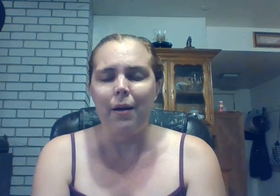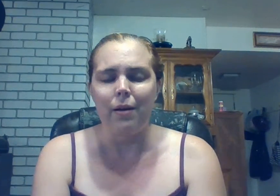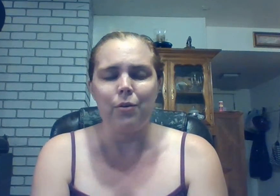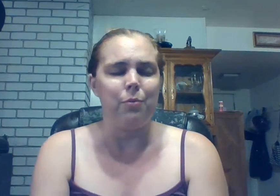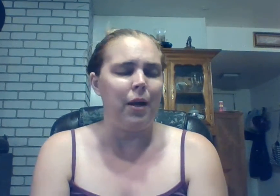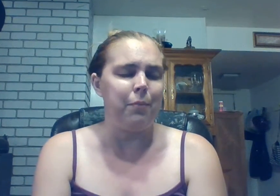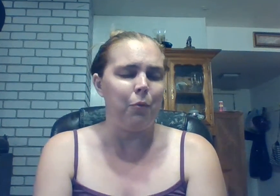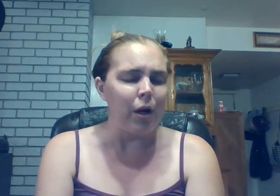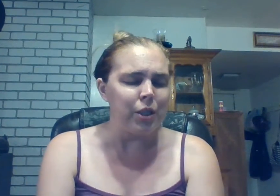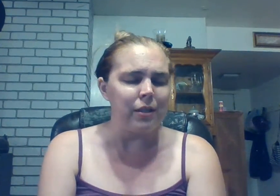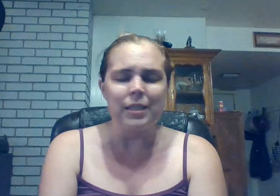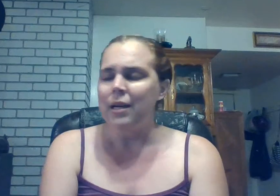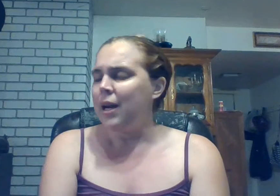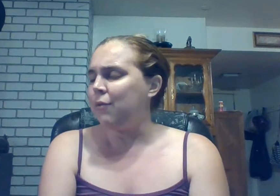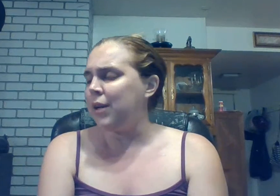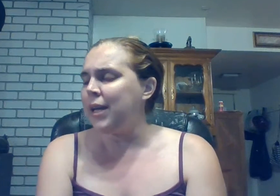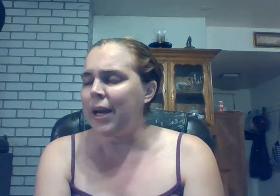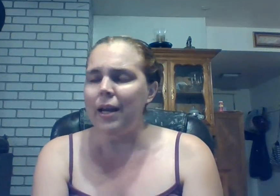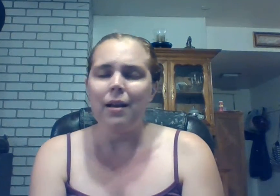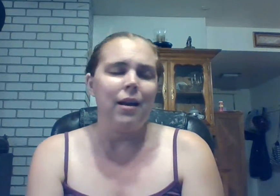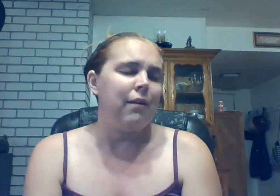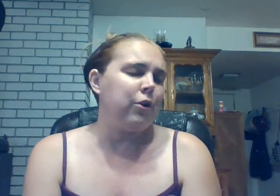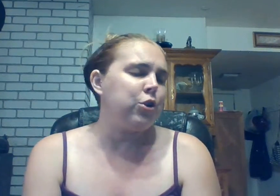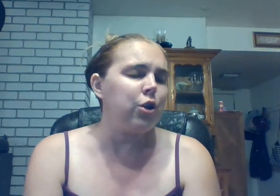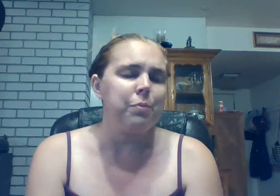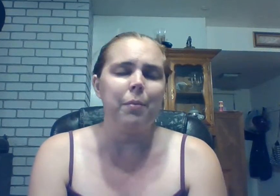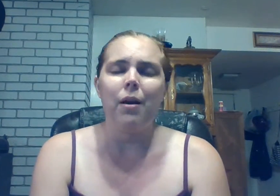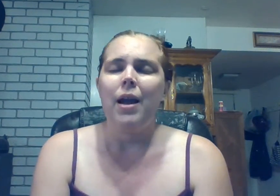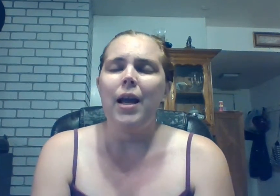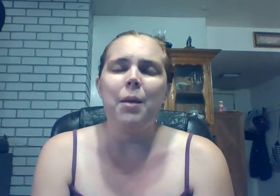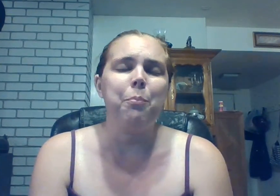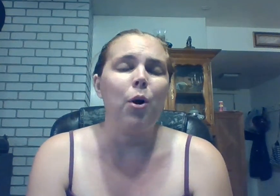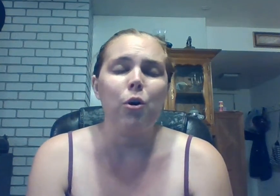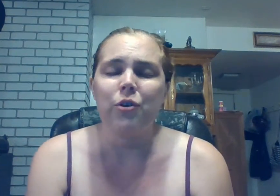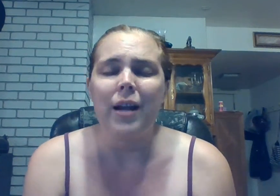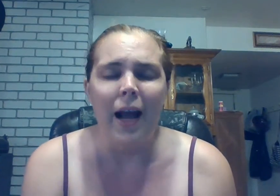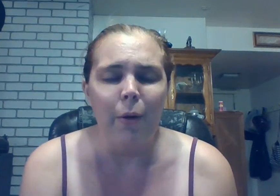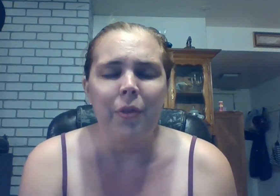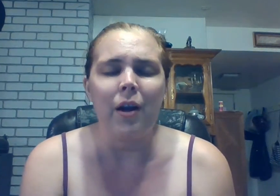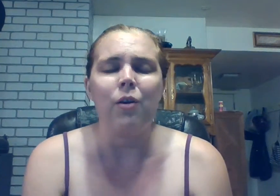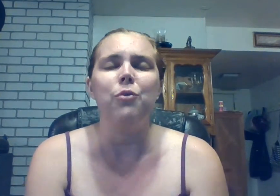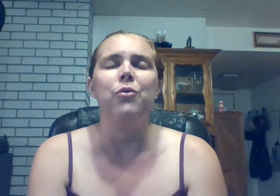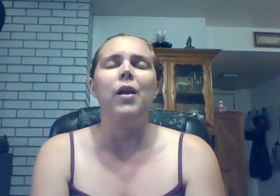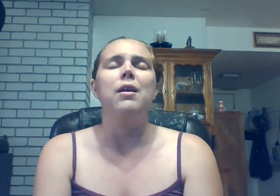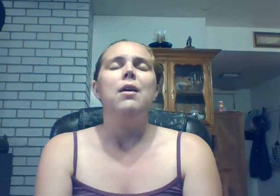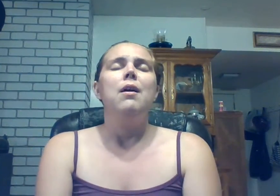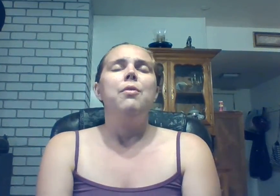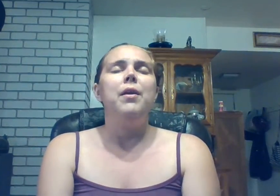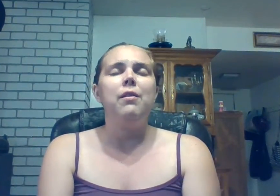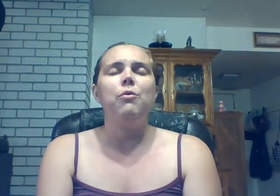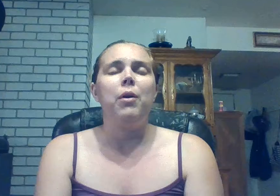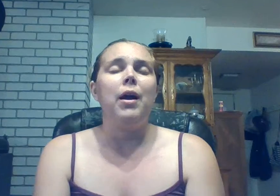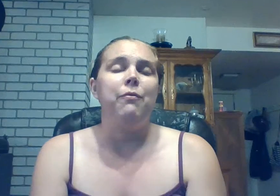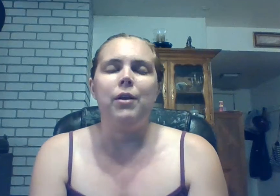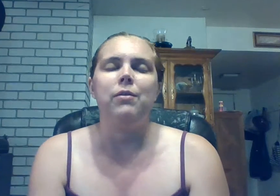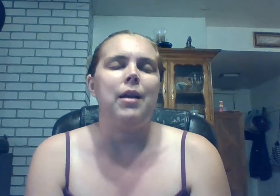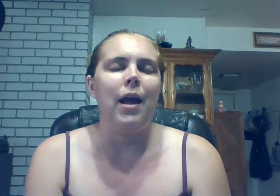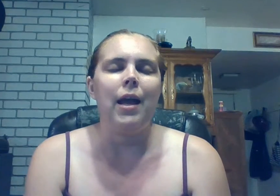parent who might be watching this every kid every church member any person out there who's like this is what i feel today